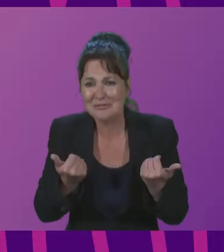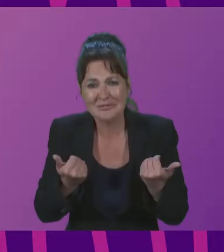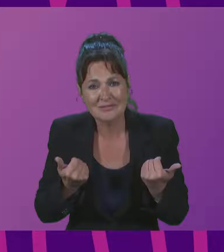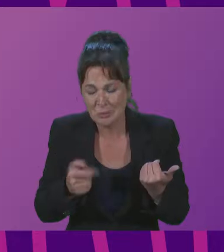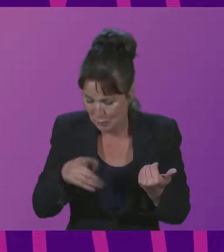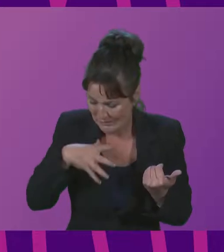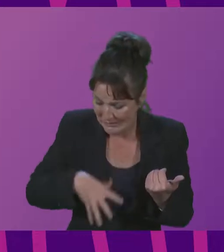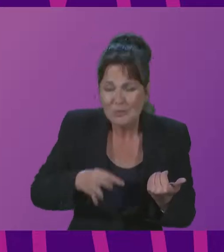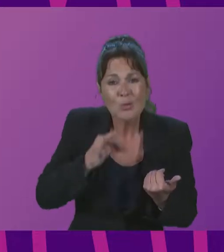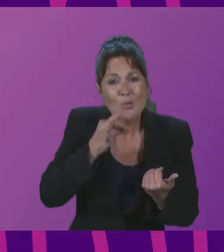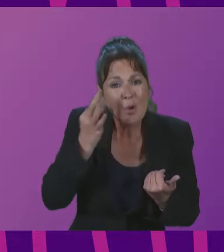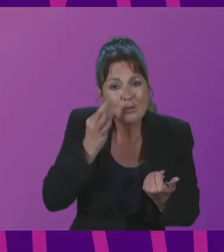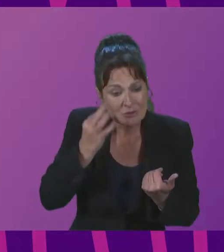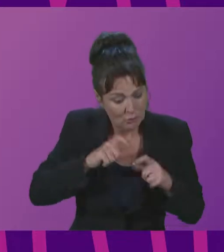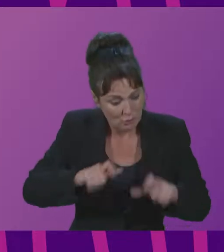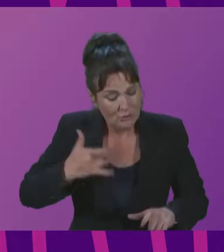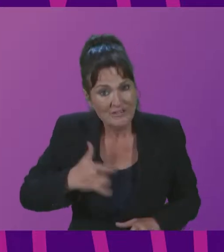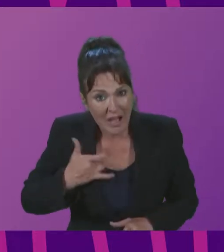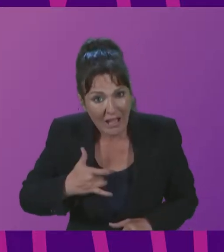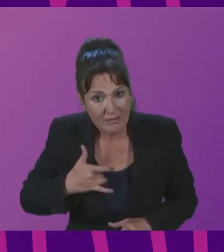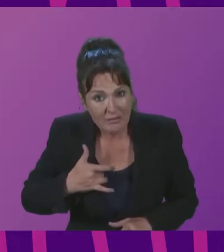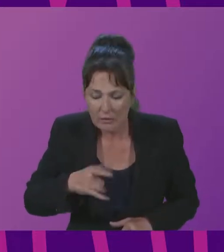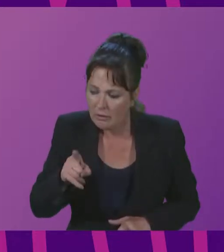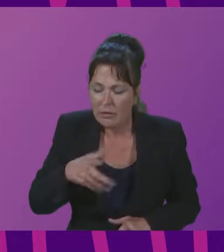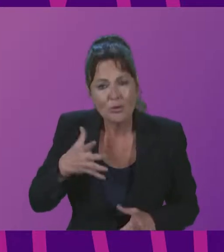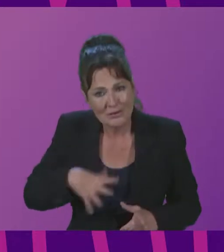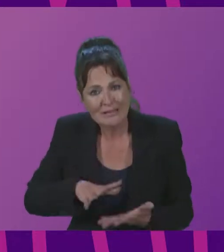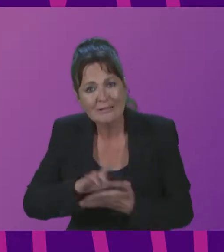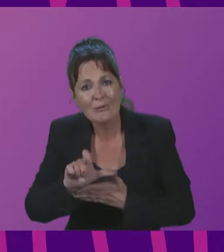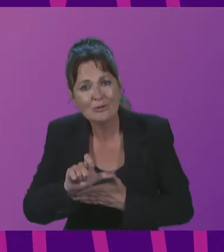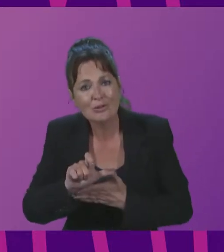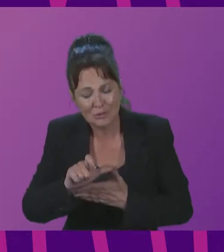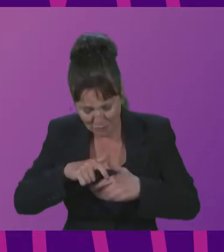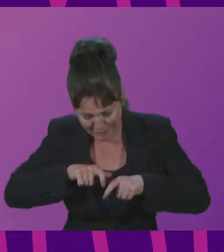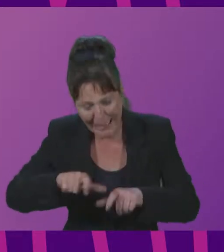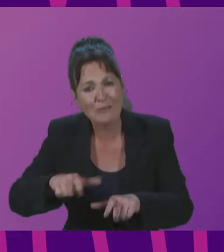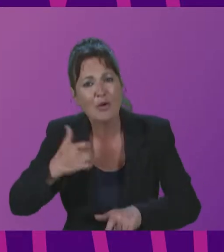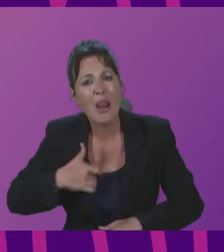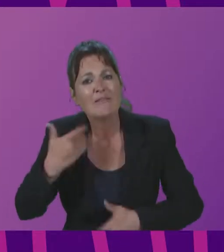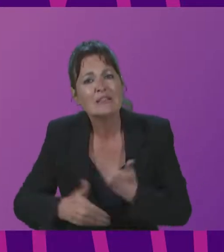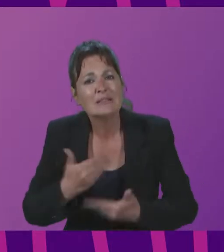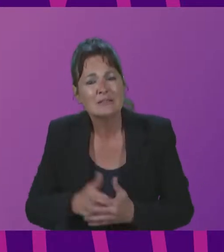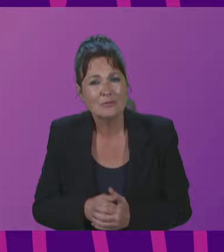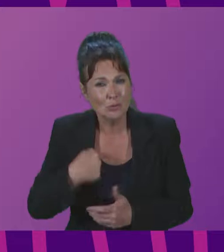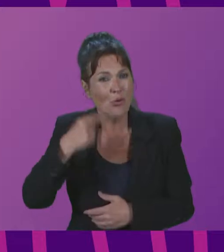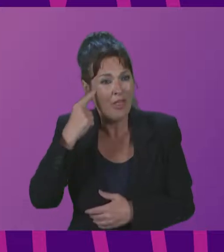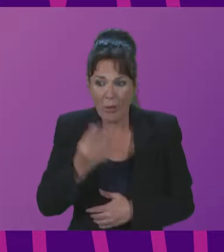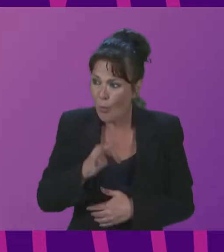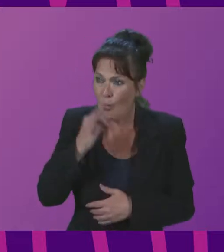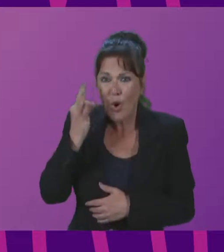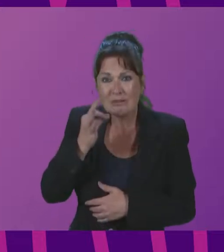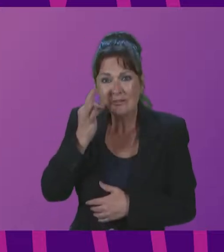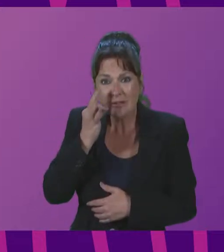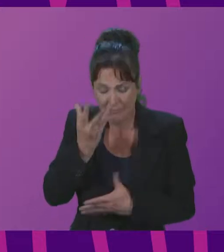life. The way water is used and valued constitute an integral part of society's